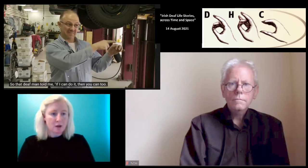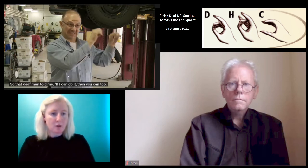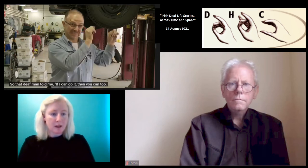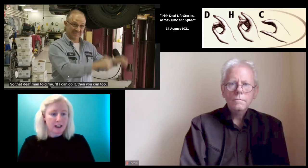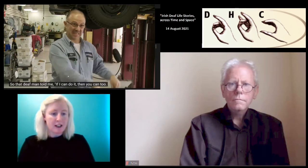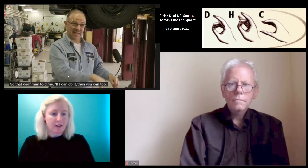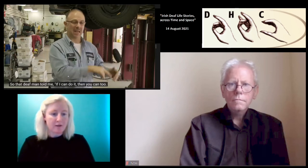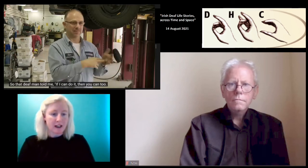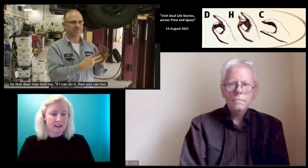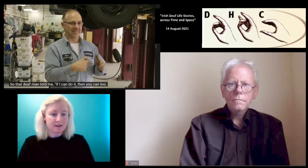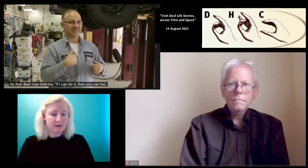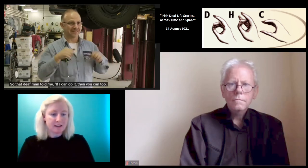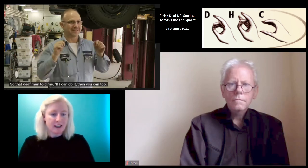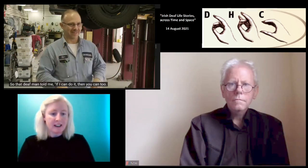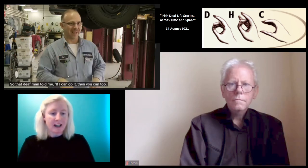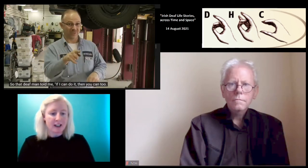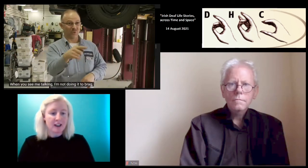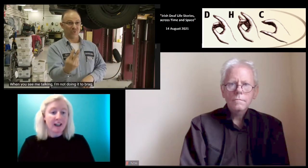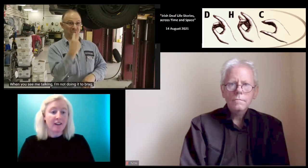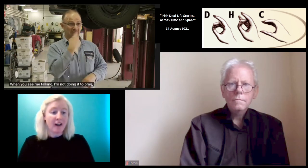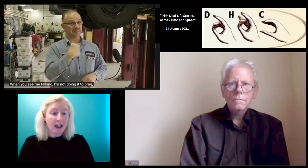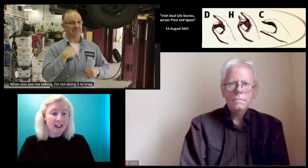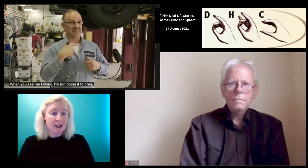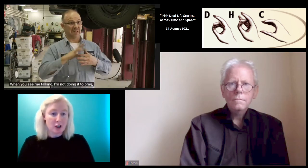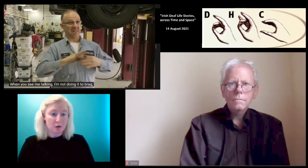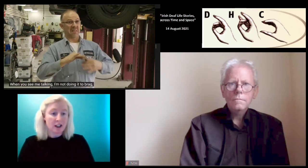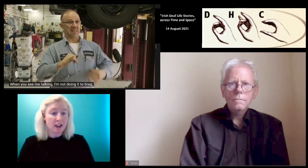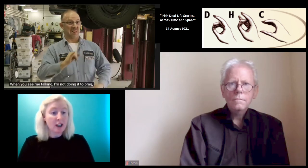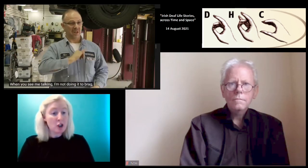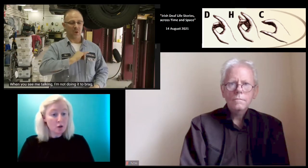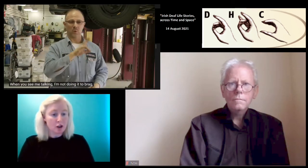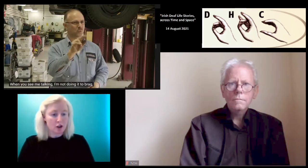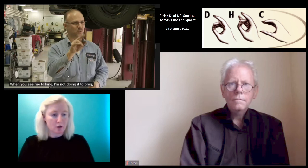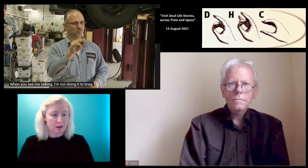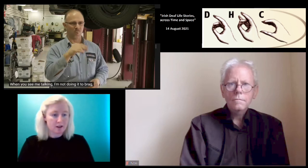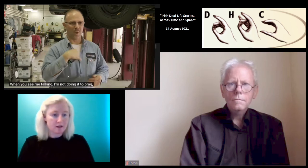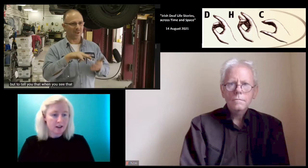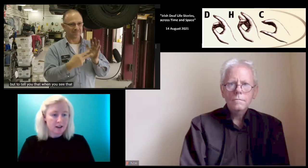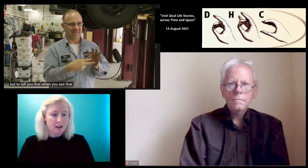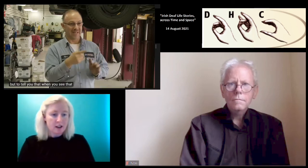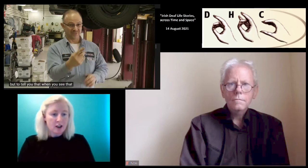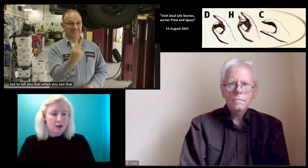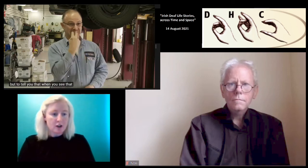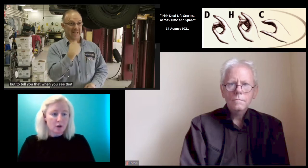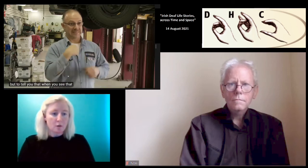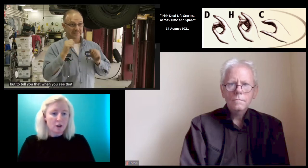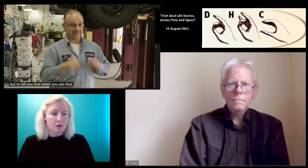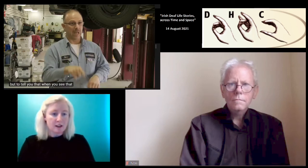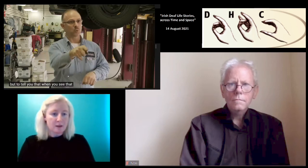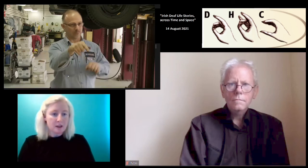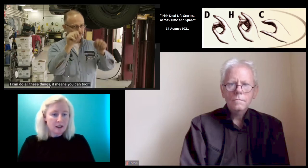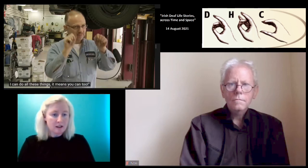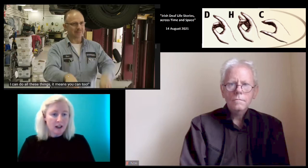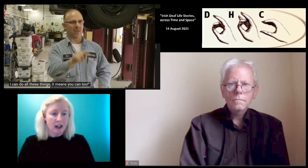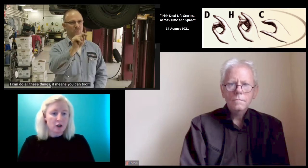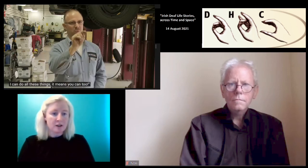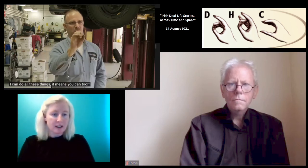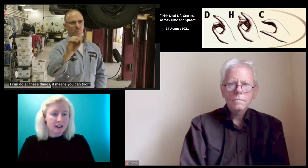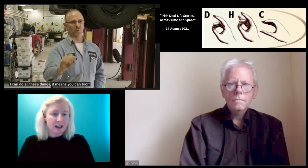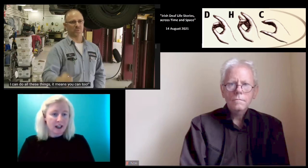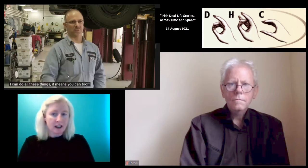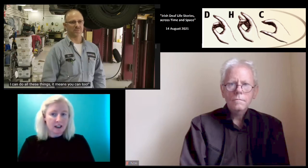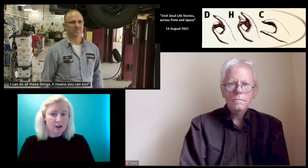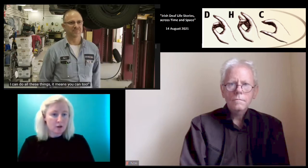So I was told by a deaf man that if I can do it, then you can do it. So when you see me